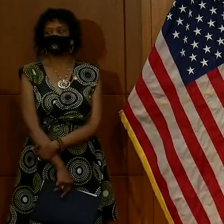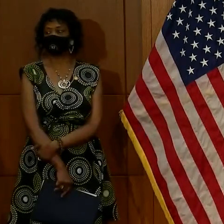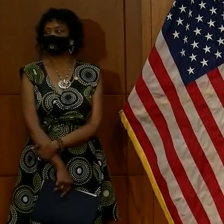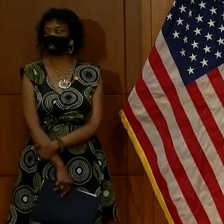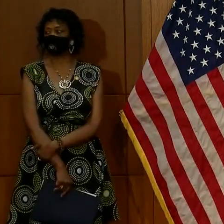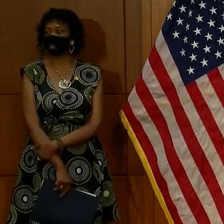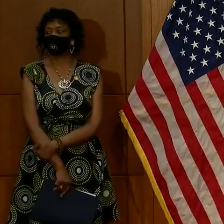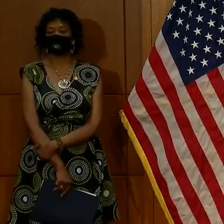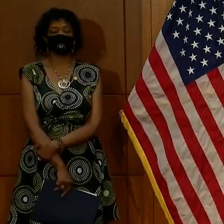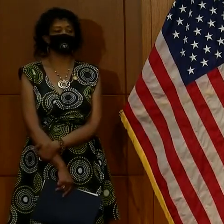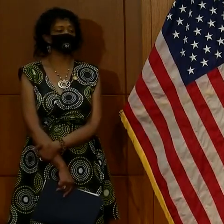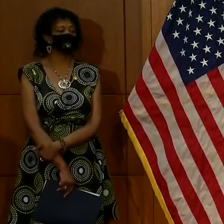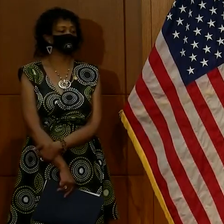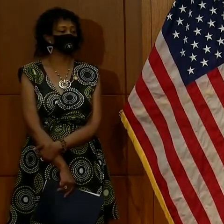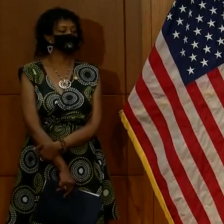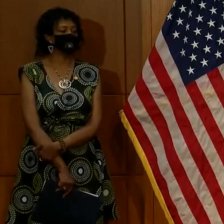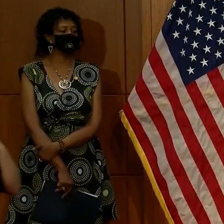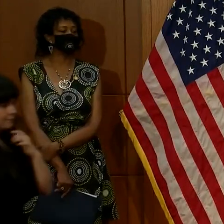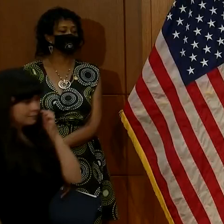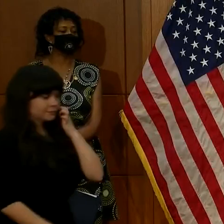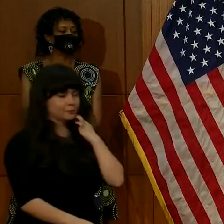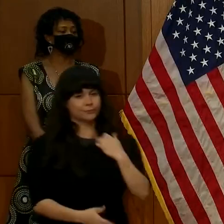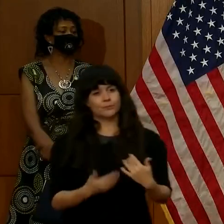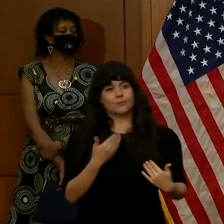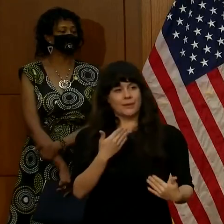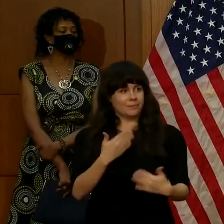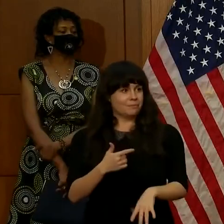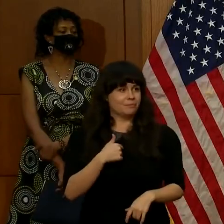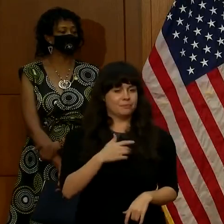Well, Linda Ford, assistant commissioner for DMV.